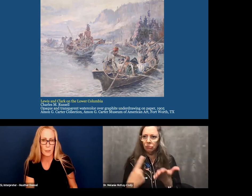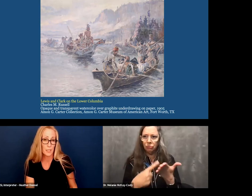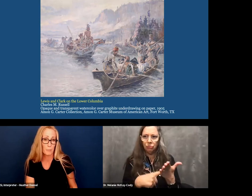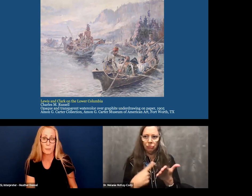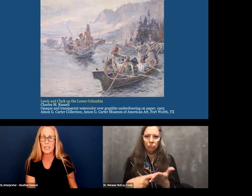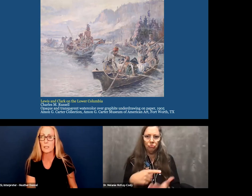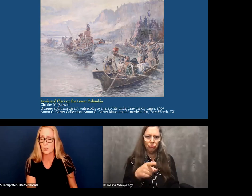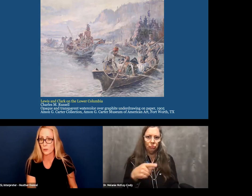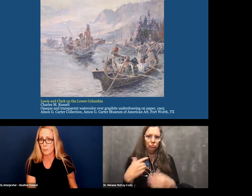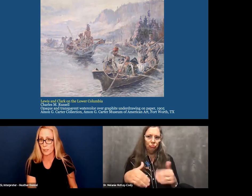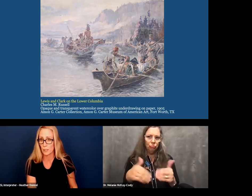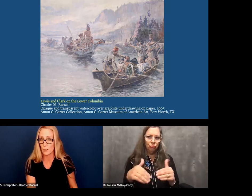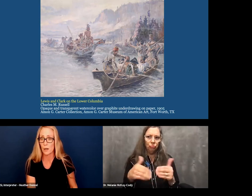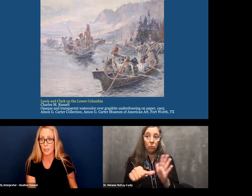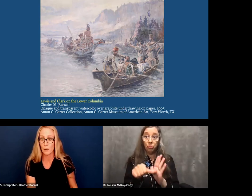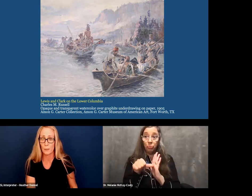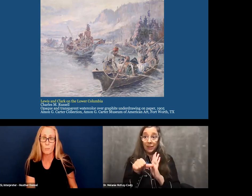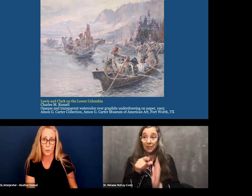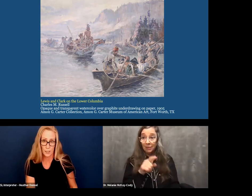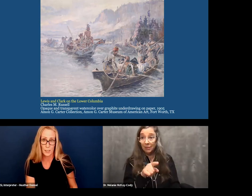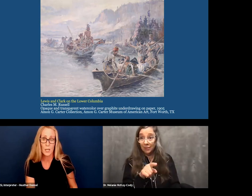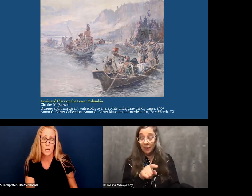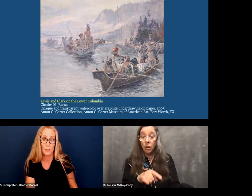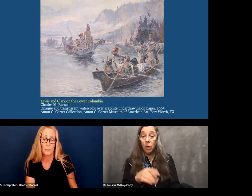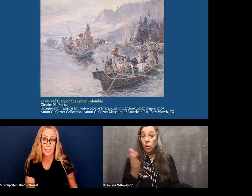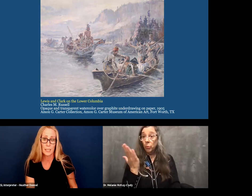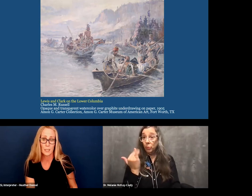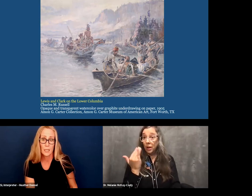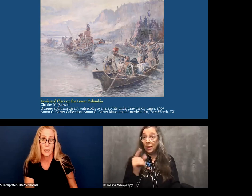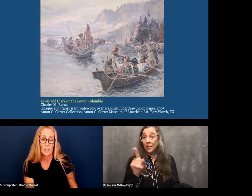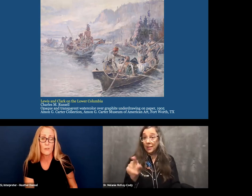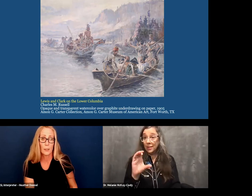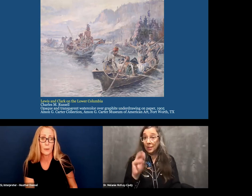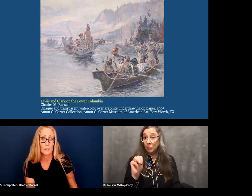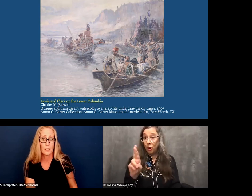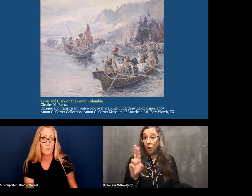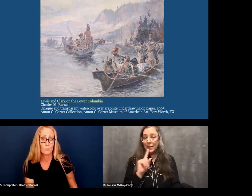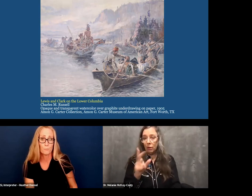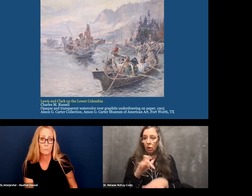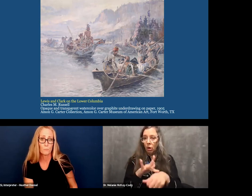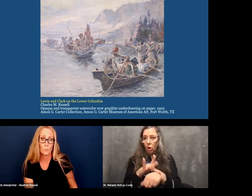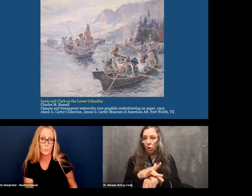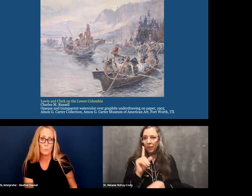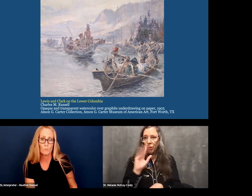time, I would say probably at least 30 minutes, talking about the importance of this painting. It's very impressive.